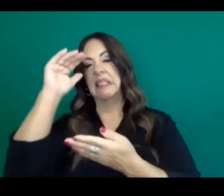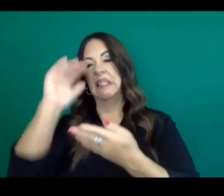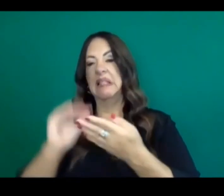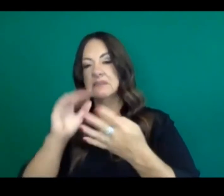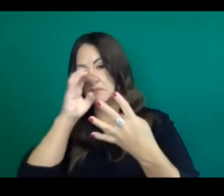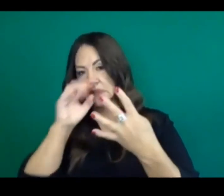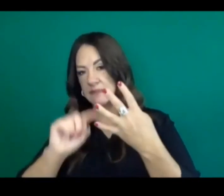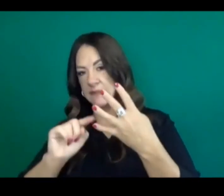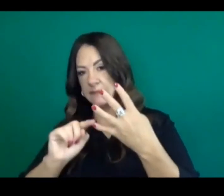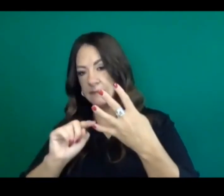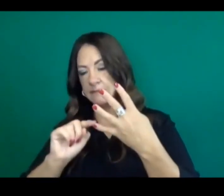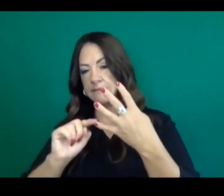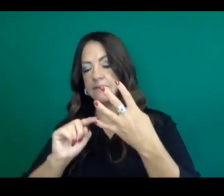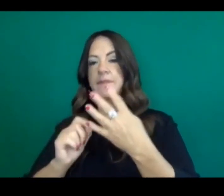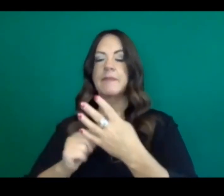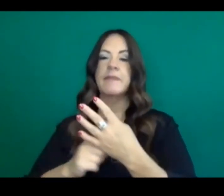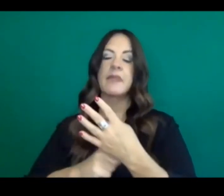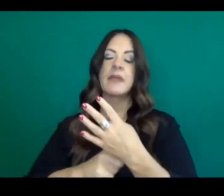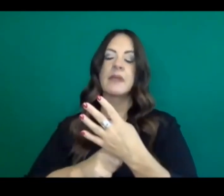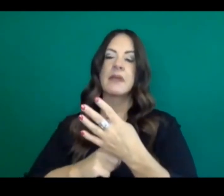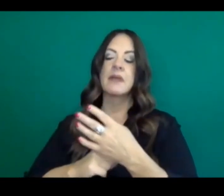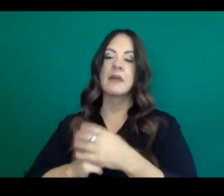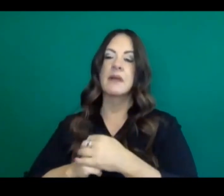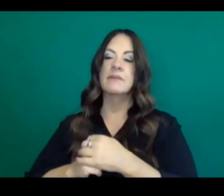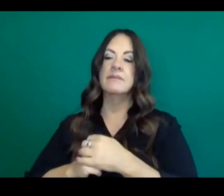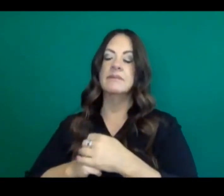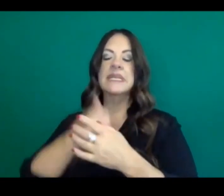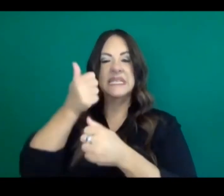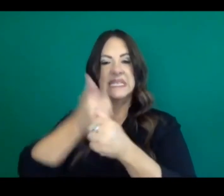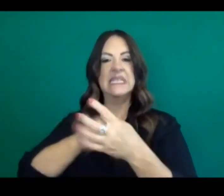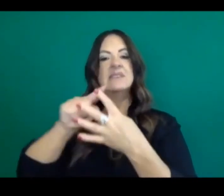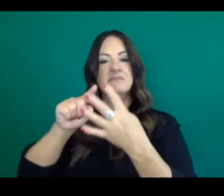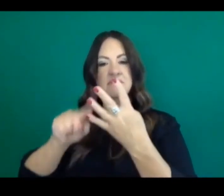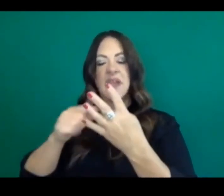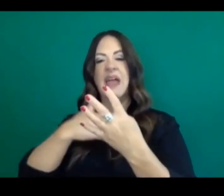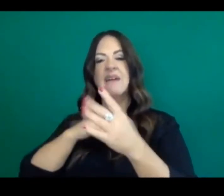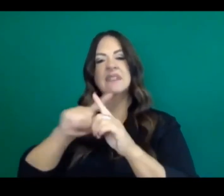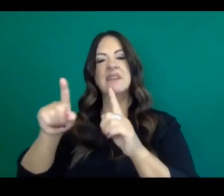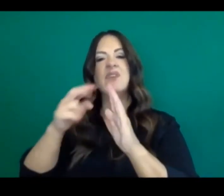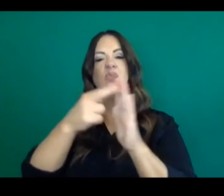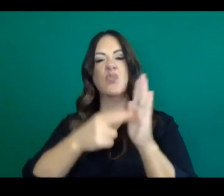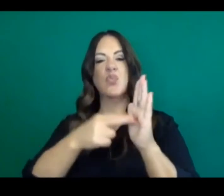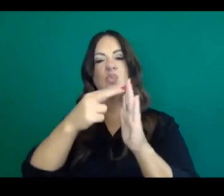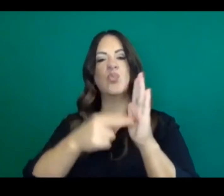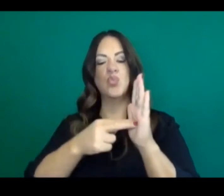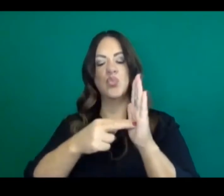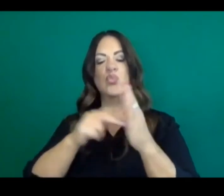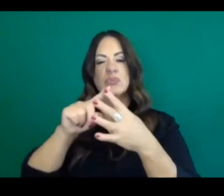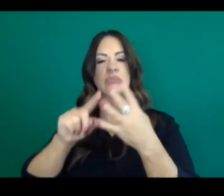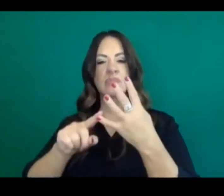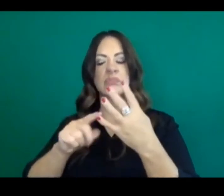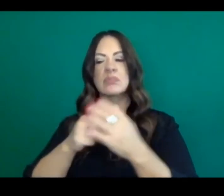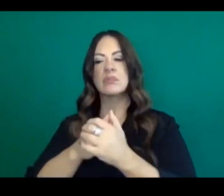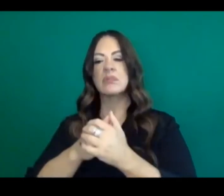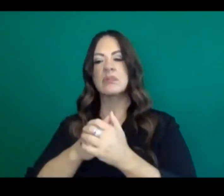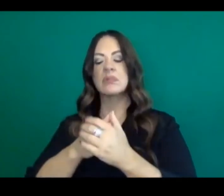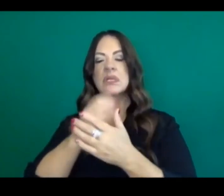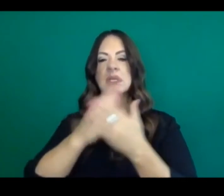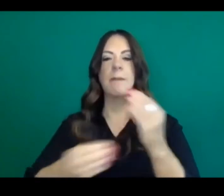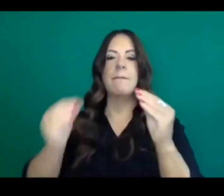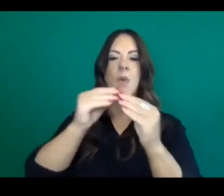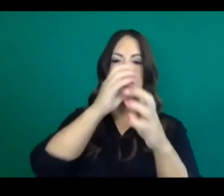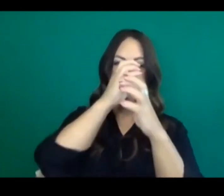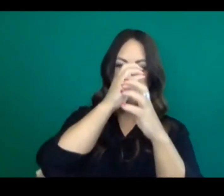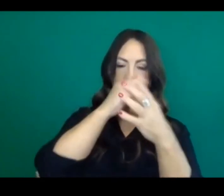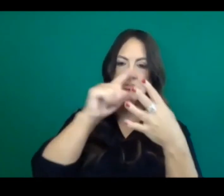Indeed, you know, they have some, you know, stringent requirements that we want to see in order to